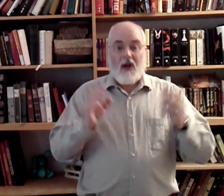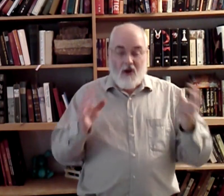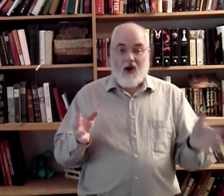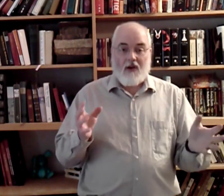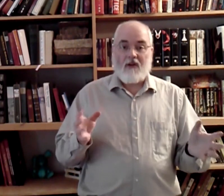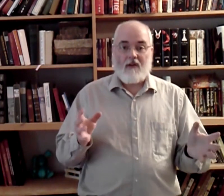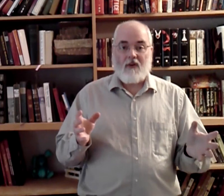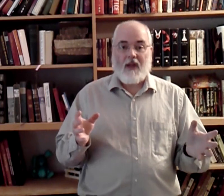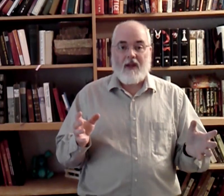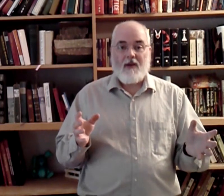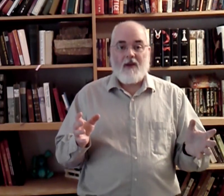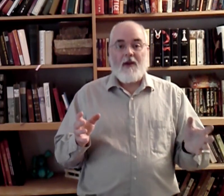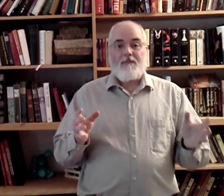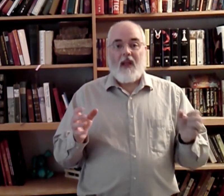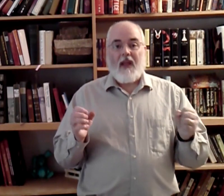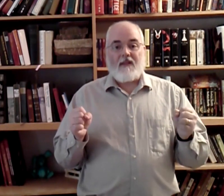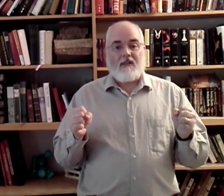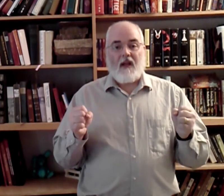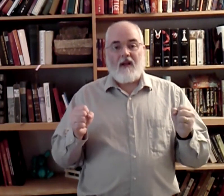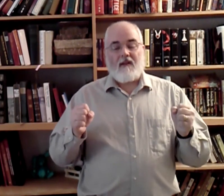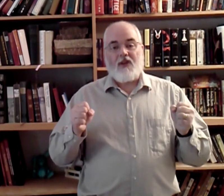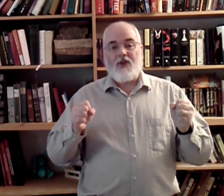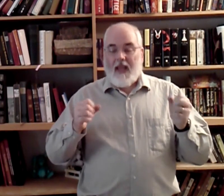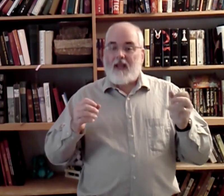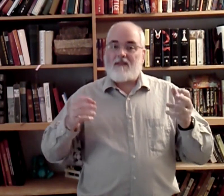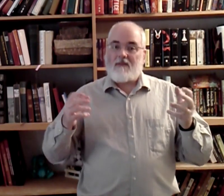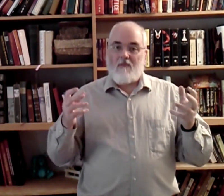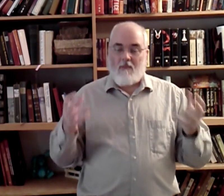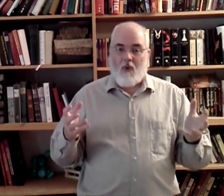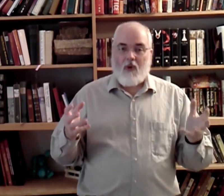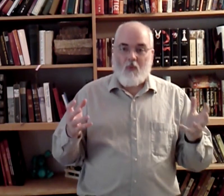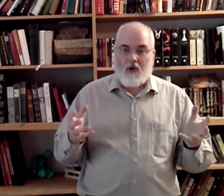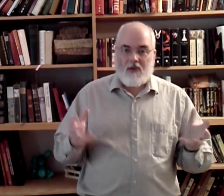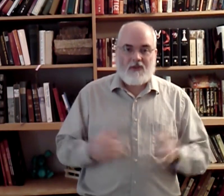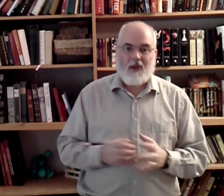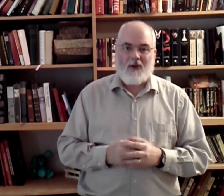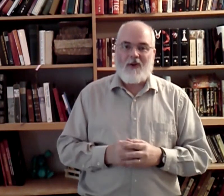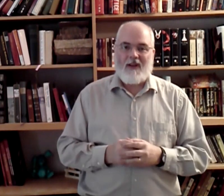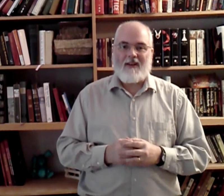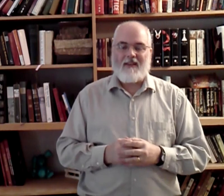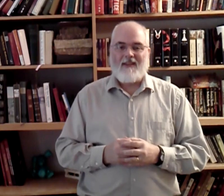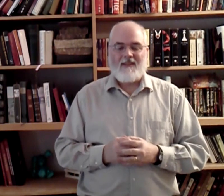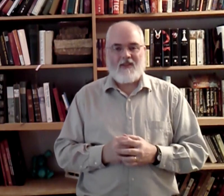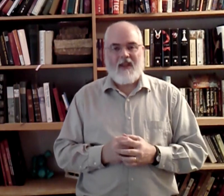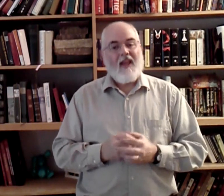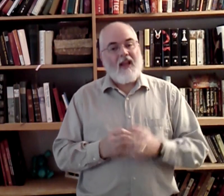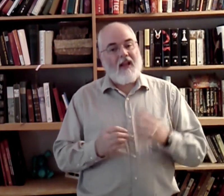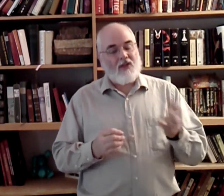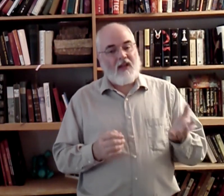not hard, okay? It just has more words to learn in it, okay? It actually